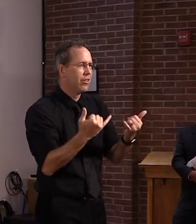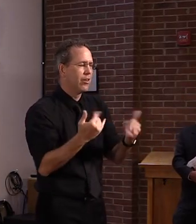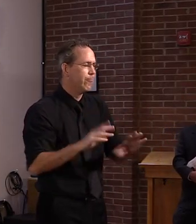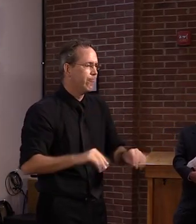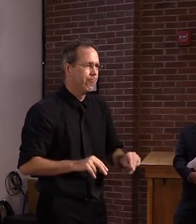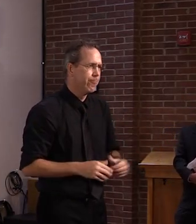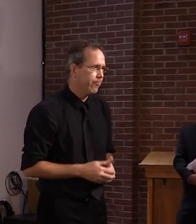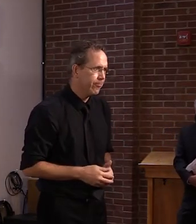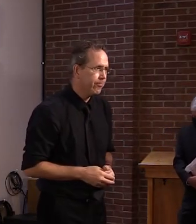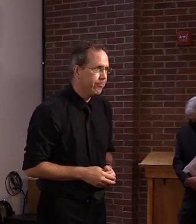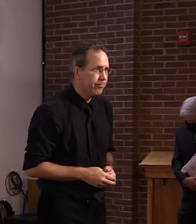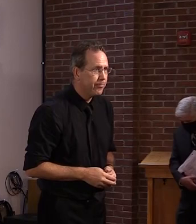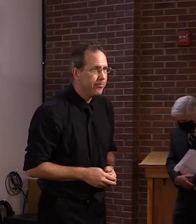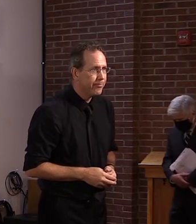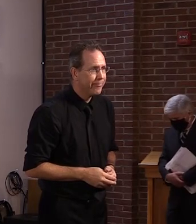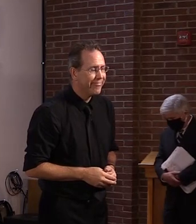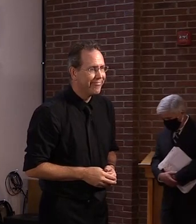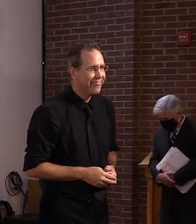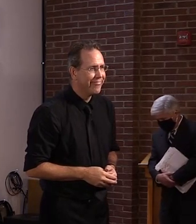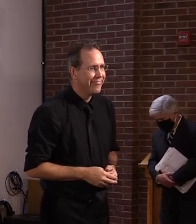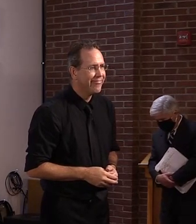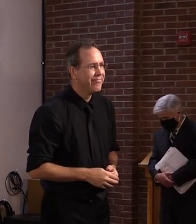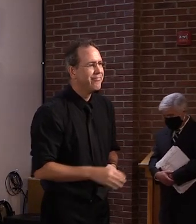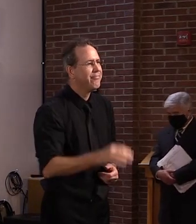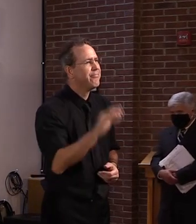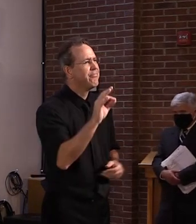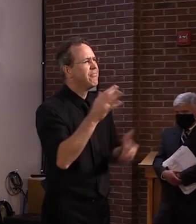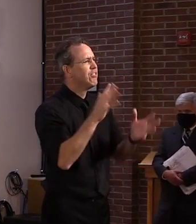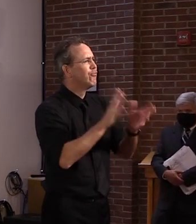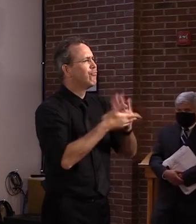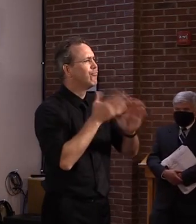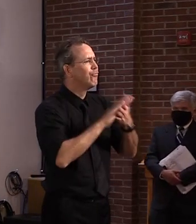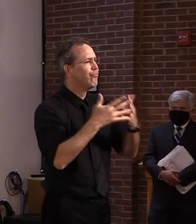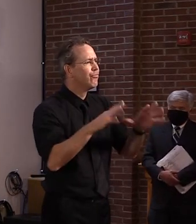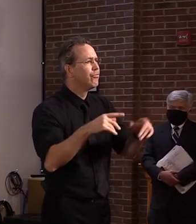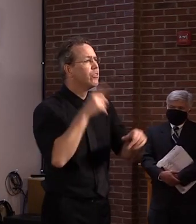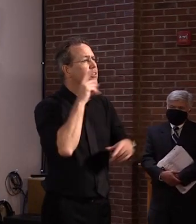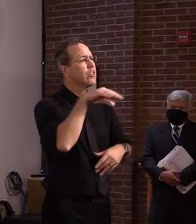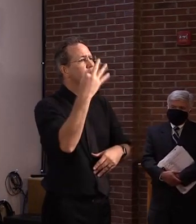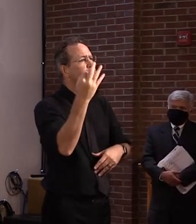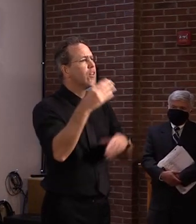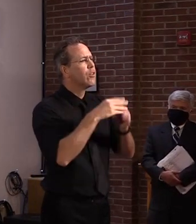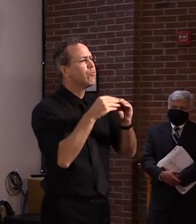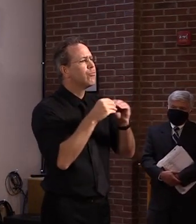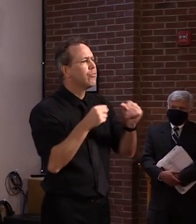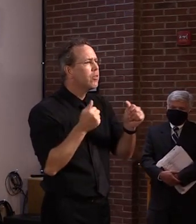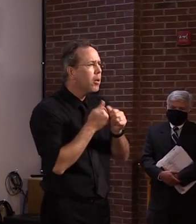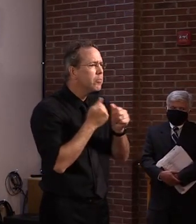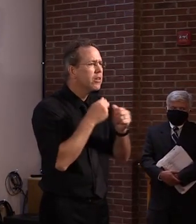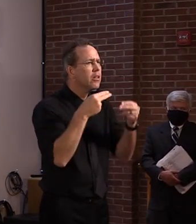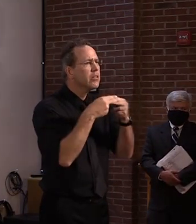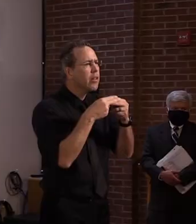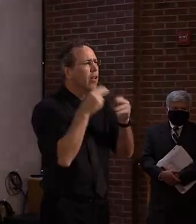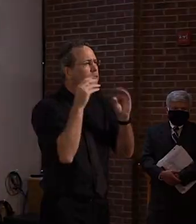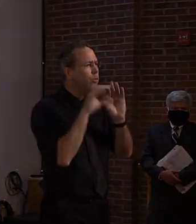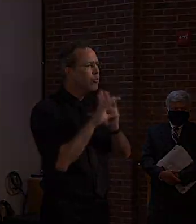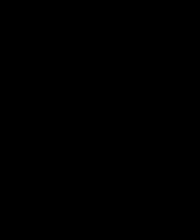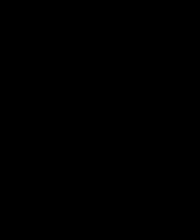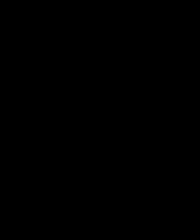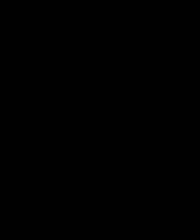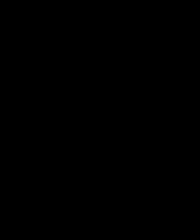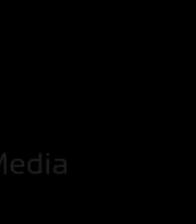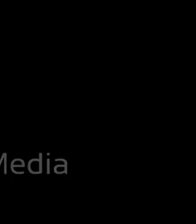Well, that's it. And we'll, uh, see you back on Friday for the modeling. And, uh, hope you have a safe couple of days. Thank you.